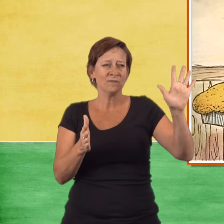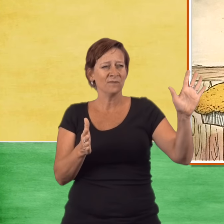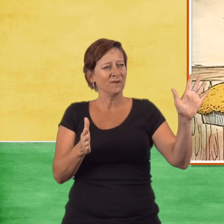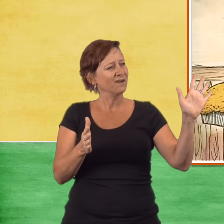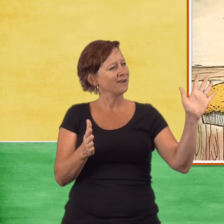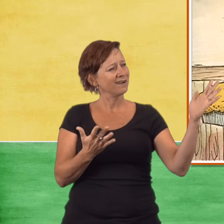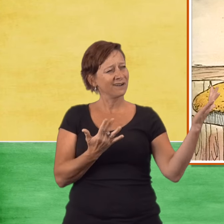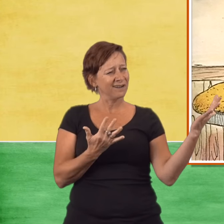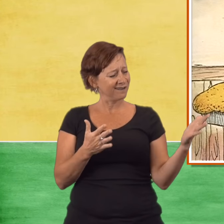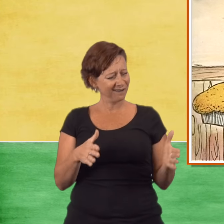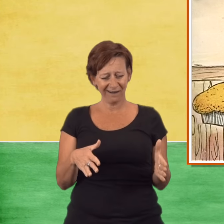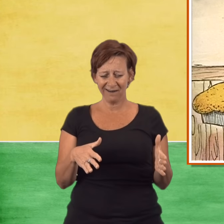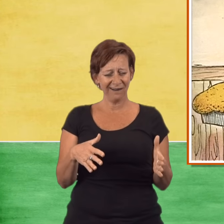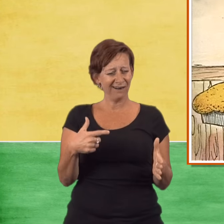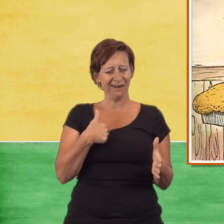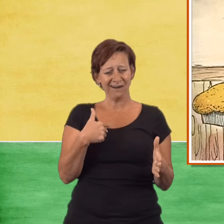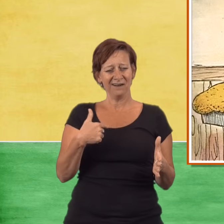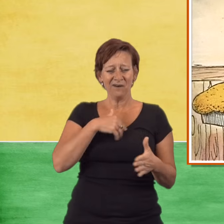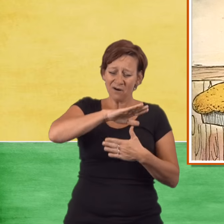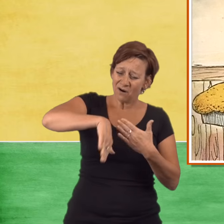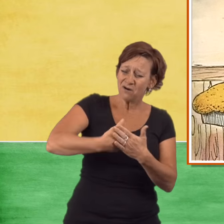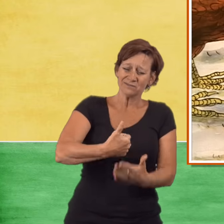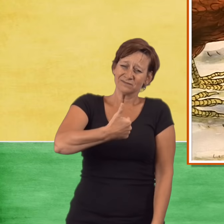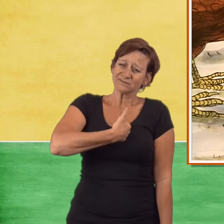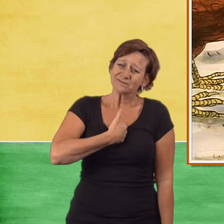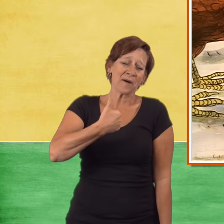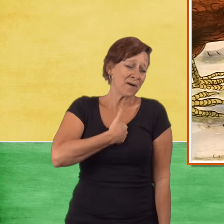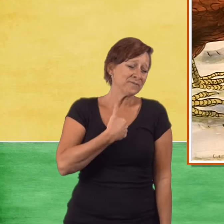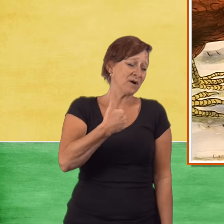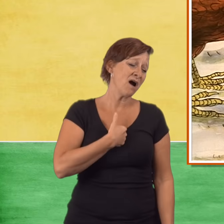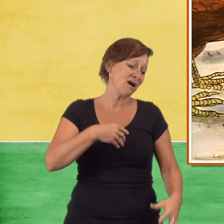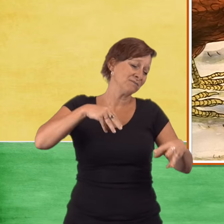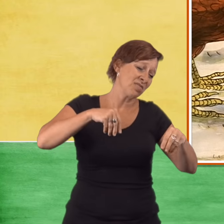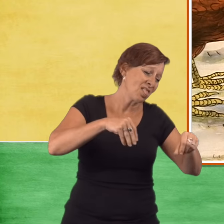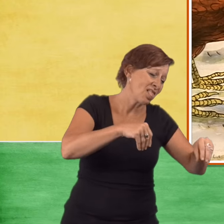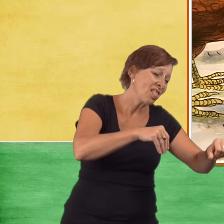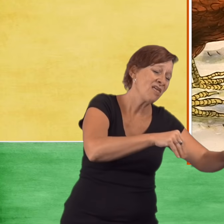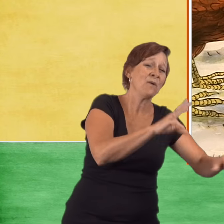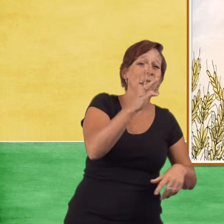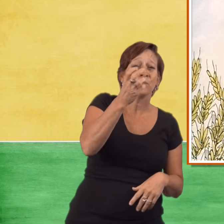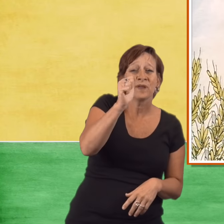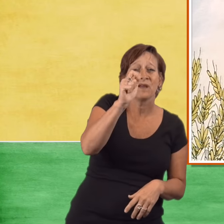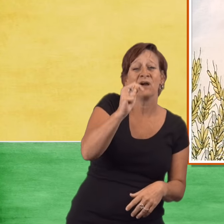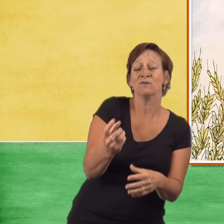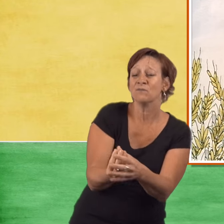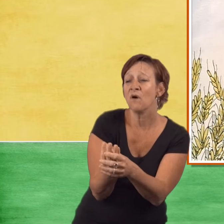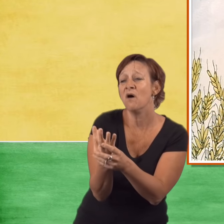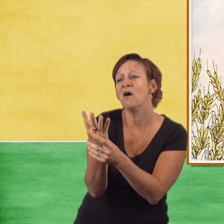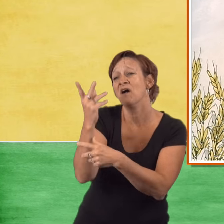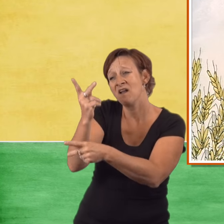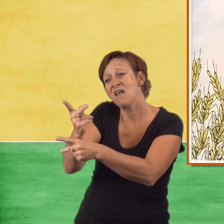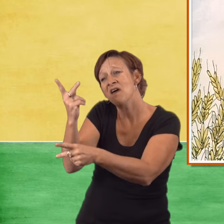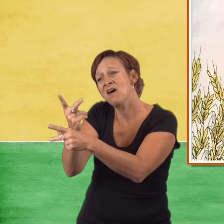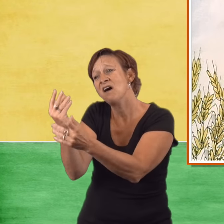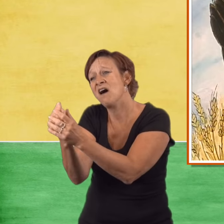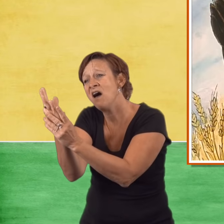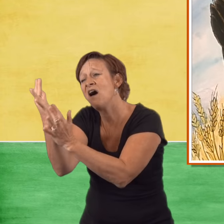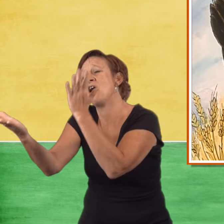said, all by myself. I planted the wheat. I tended the wheat. I